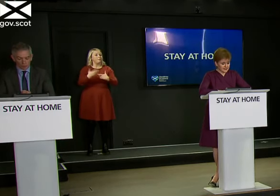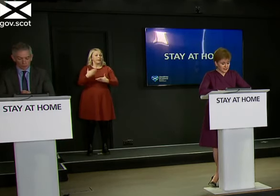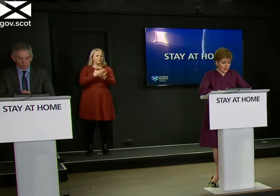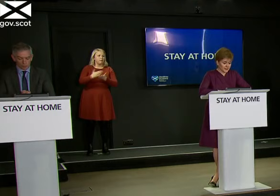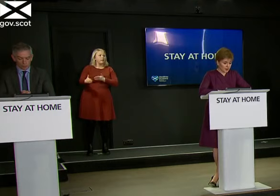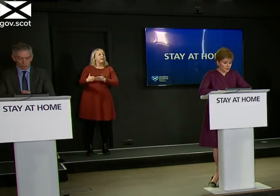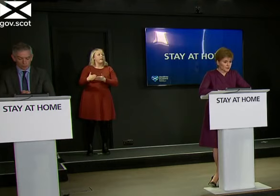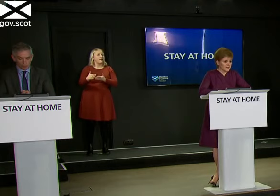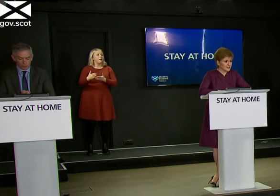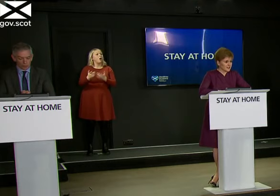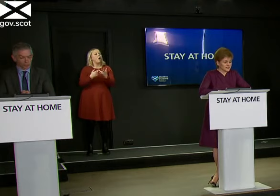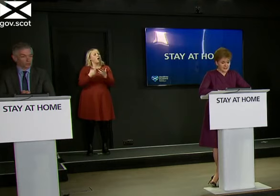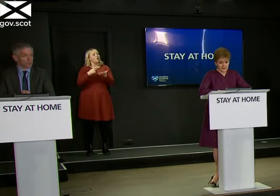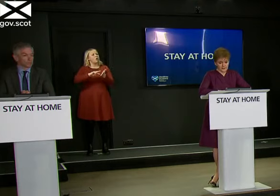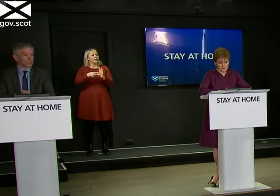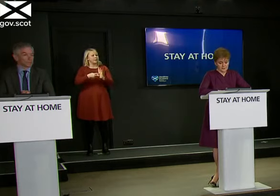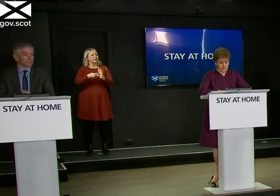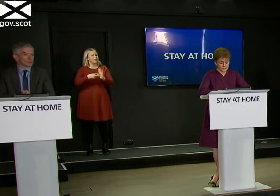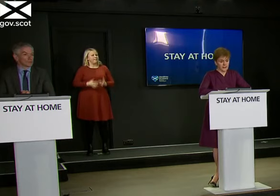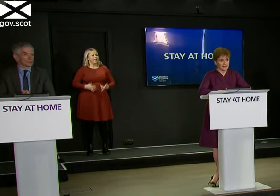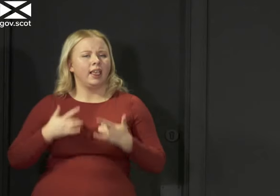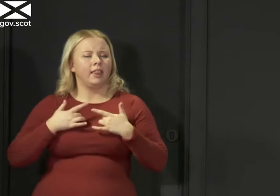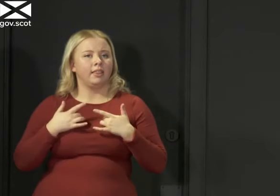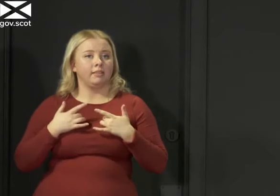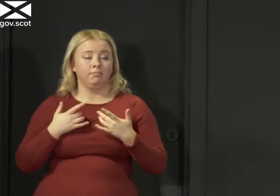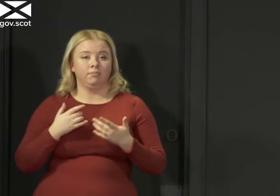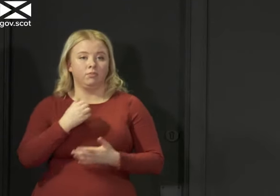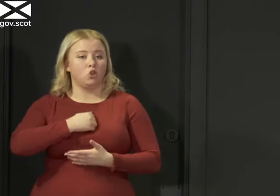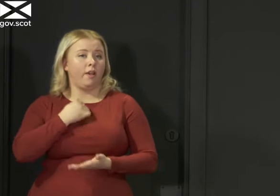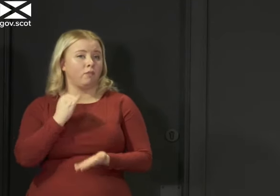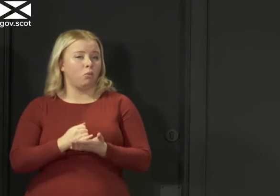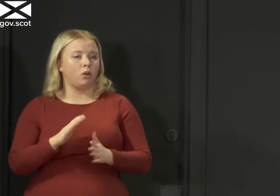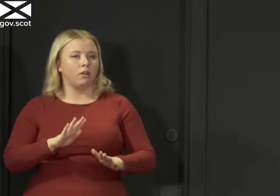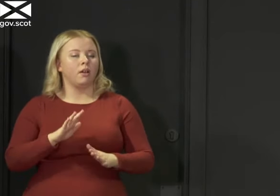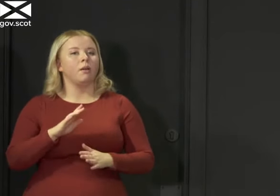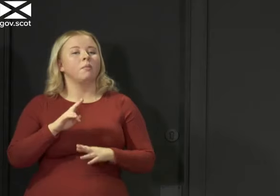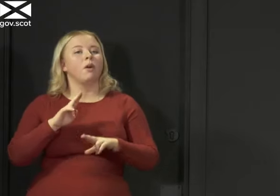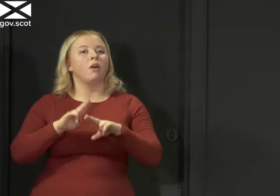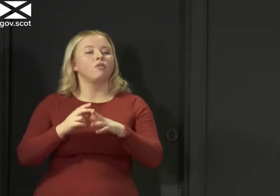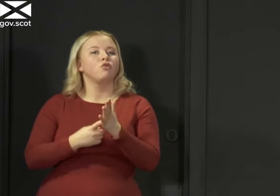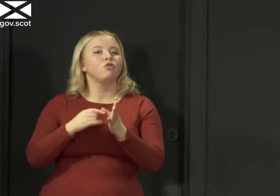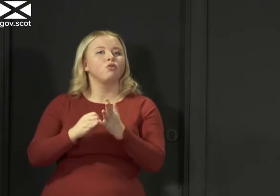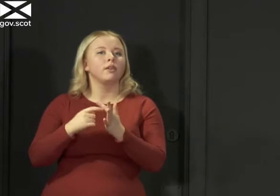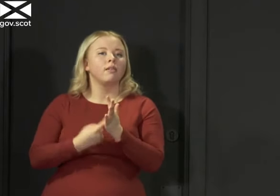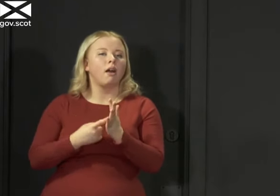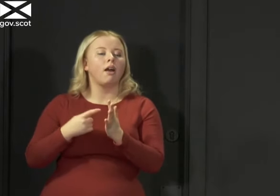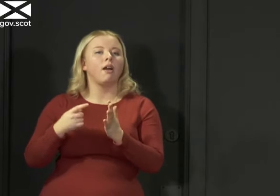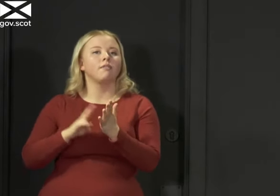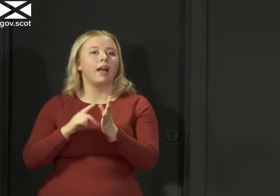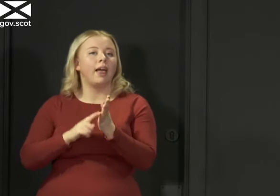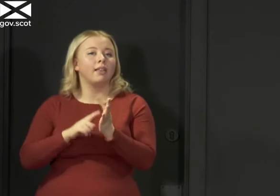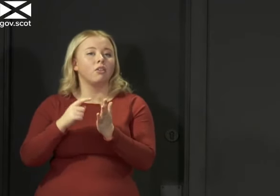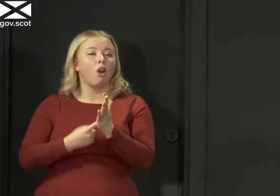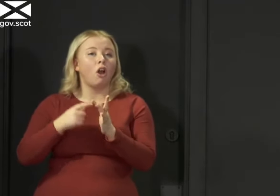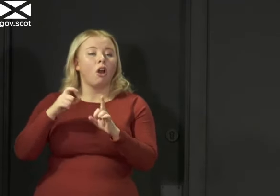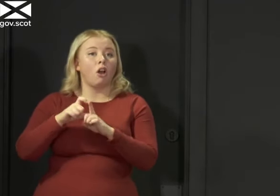I think other organisations, I'll be corrected if I'm wrong on this, but Fraser of Allender Institute have made the point